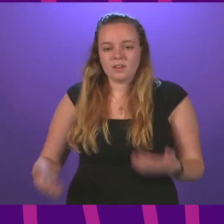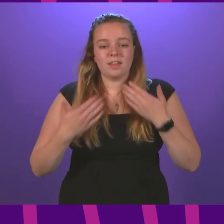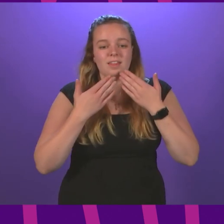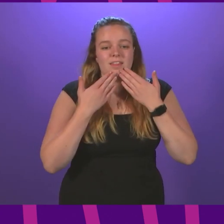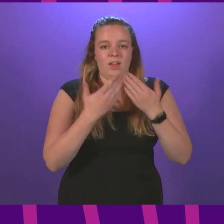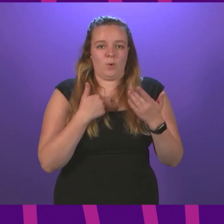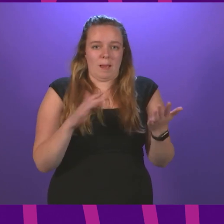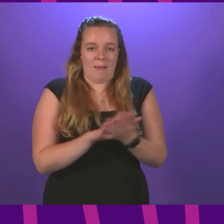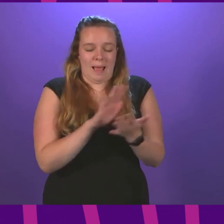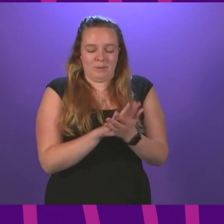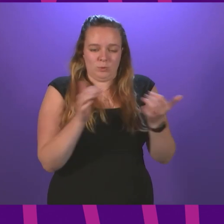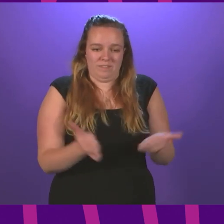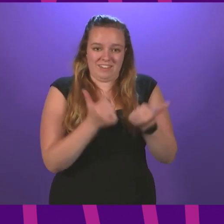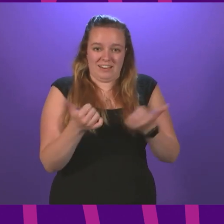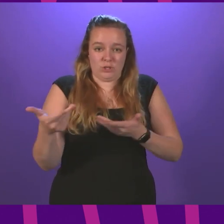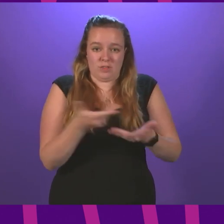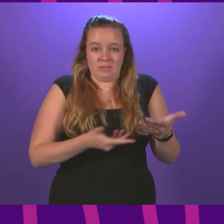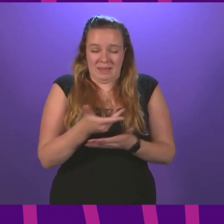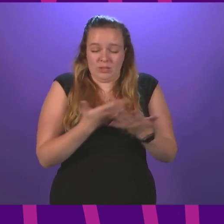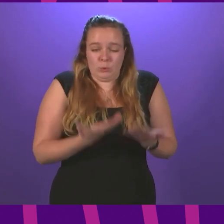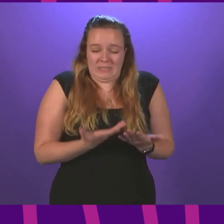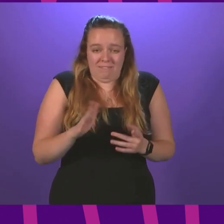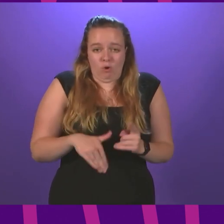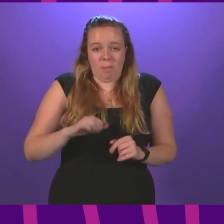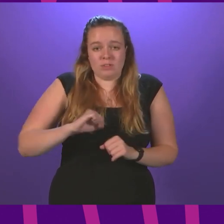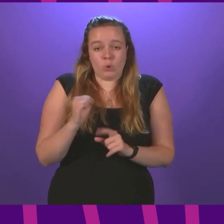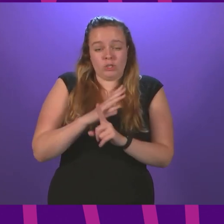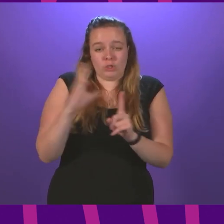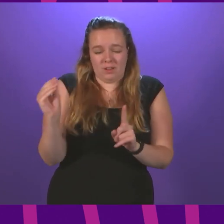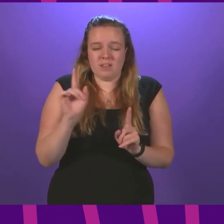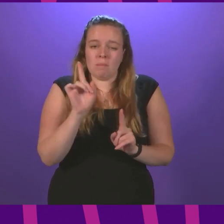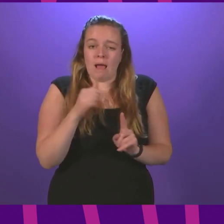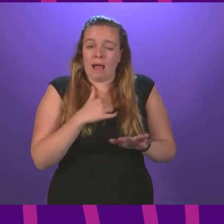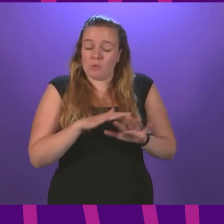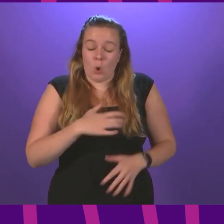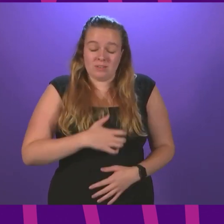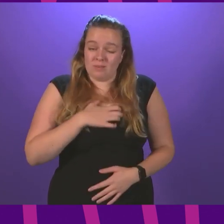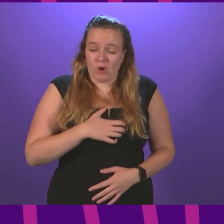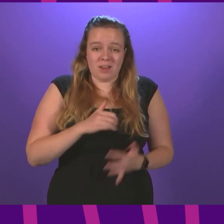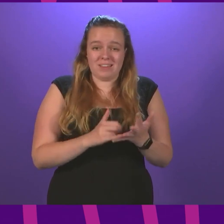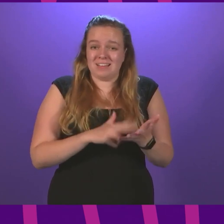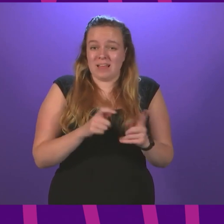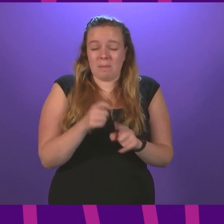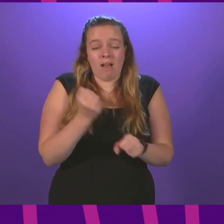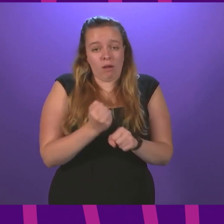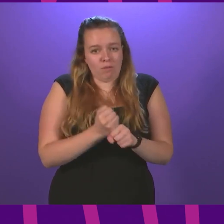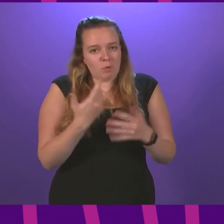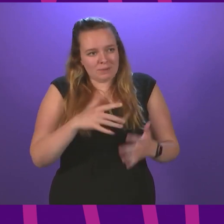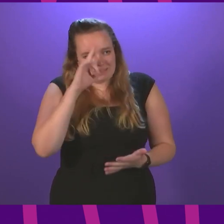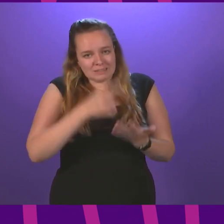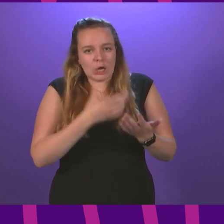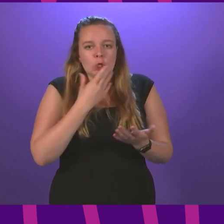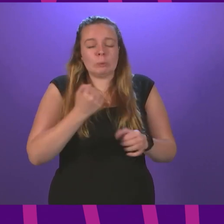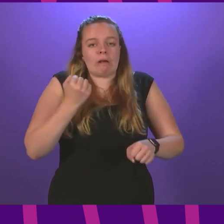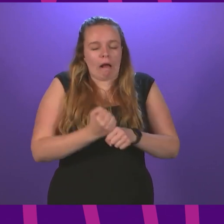on behalf of the Scottish Conservatives. However, I am not at all surprised to see that the SNP government has chosen to use government